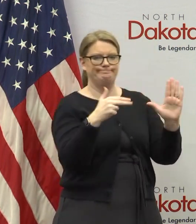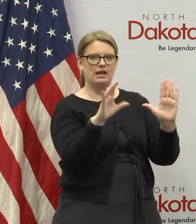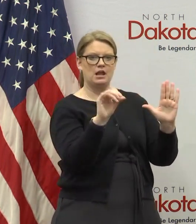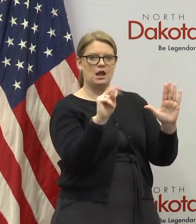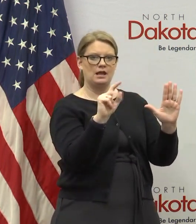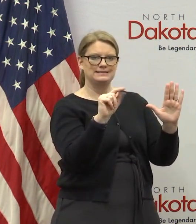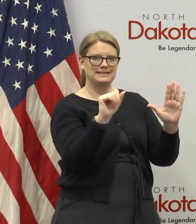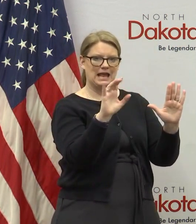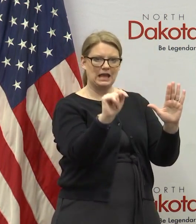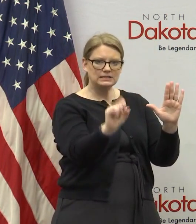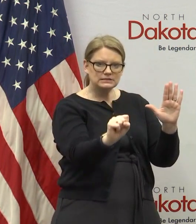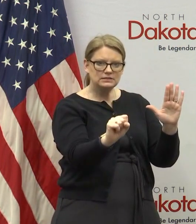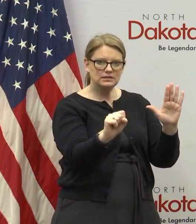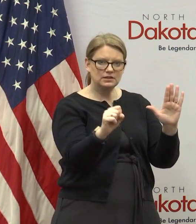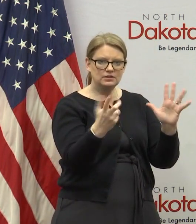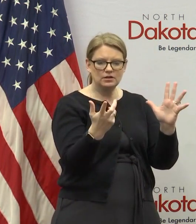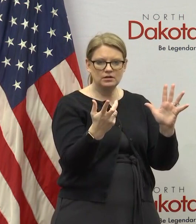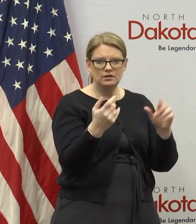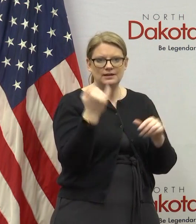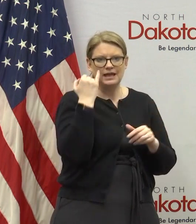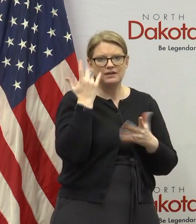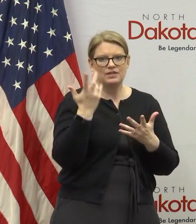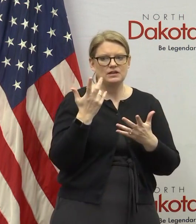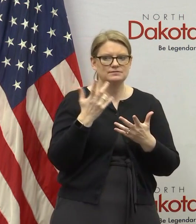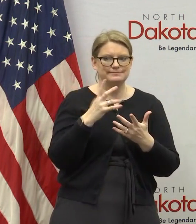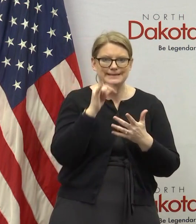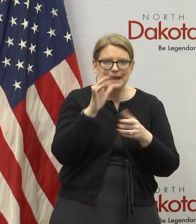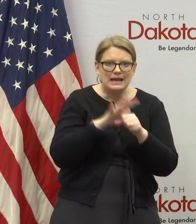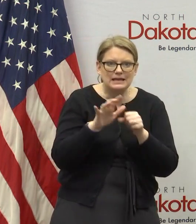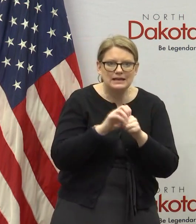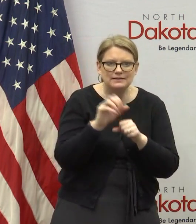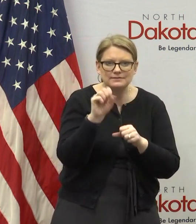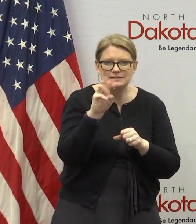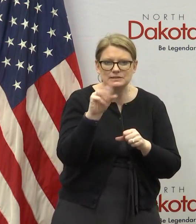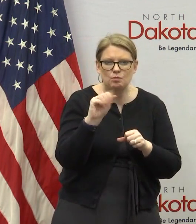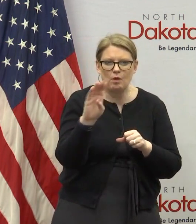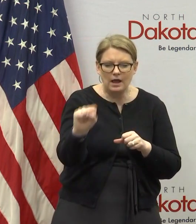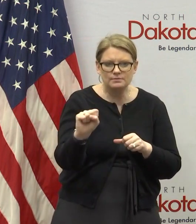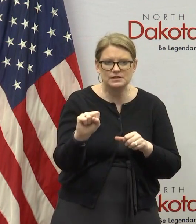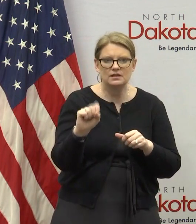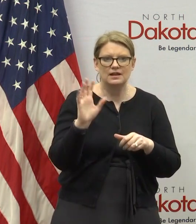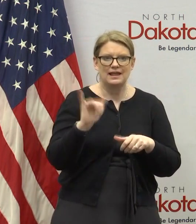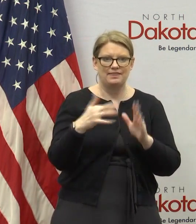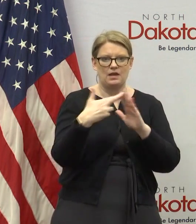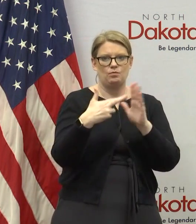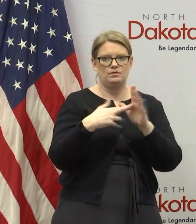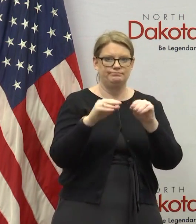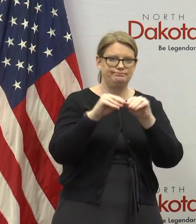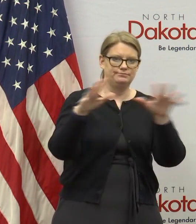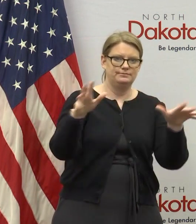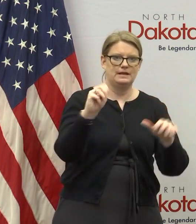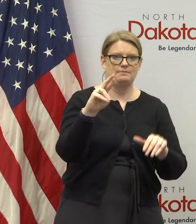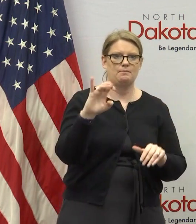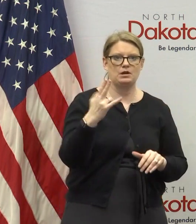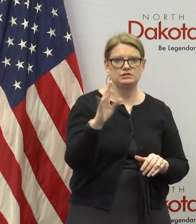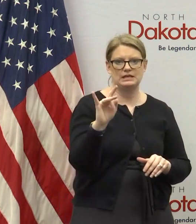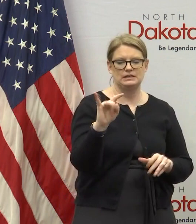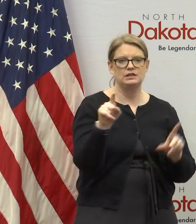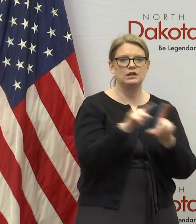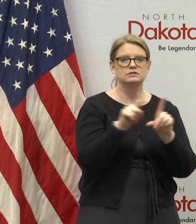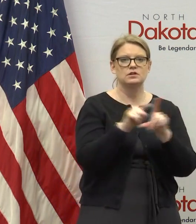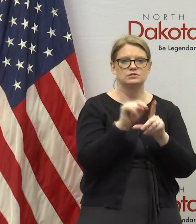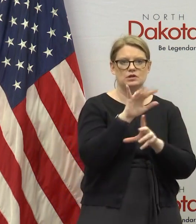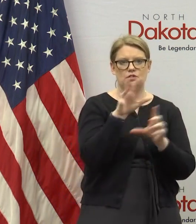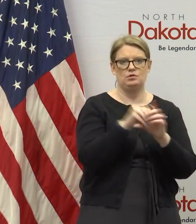if they have a local shortage of say swabs um and that guidance went out to health care providers on march 18th and is posted on our